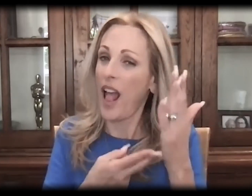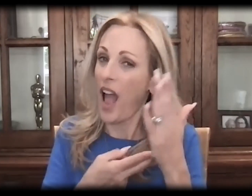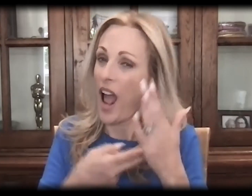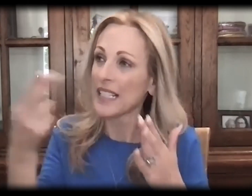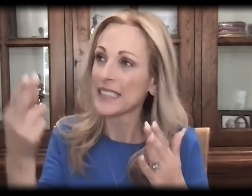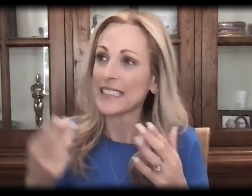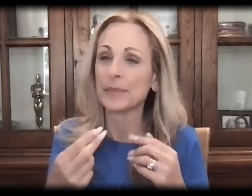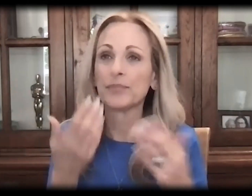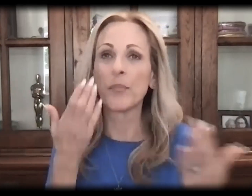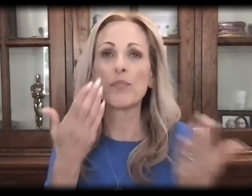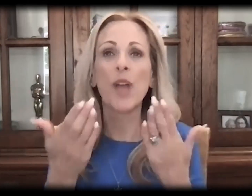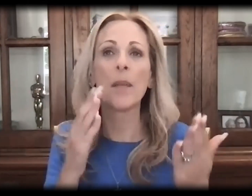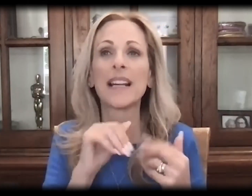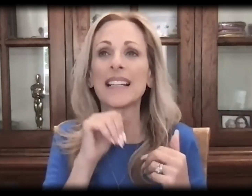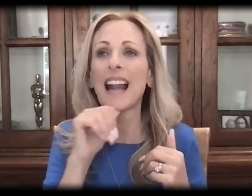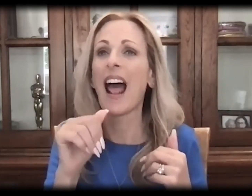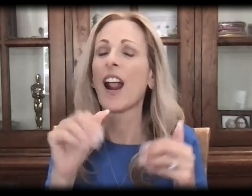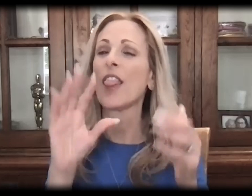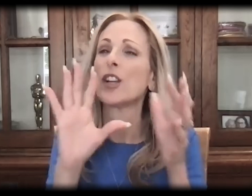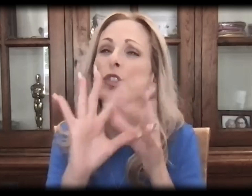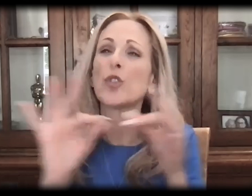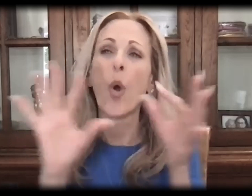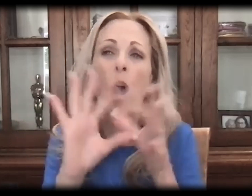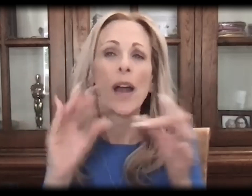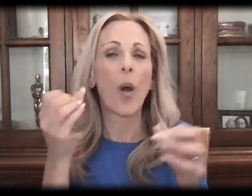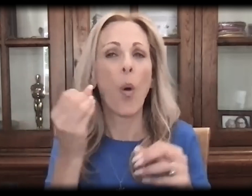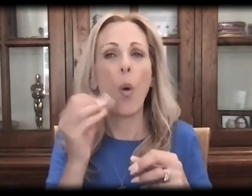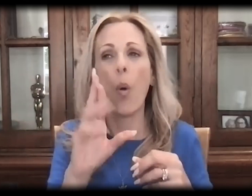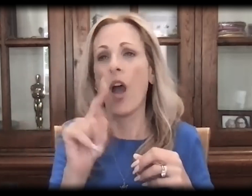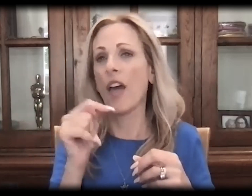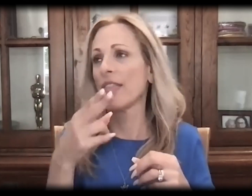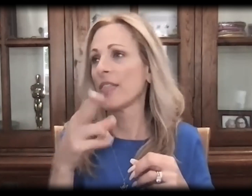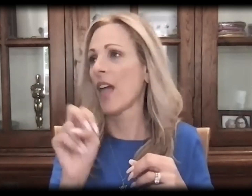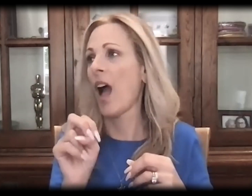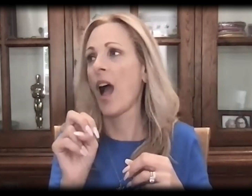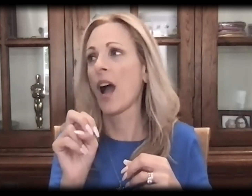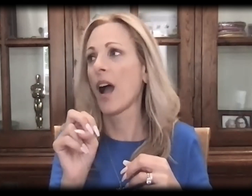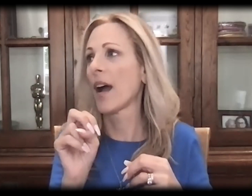You know, in all honesty, growing up, probably not the story or the